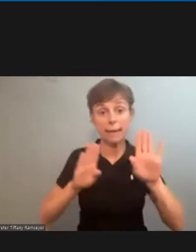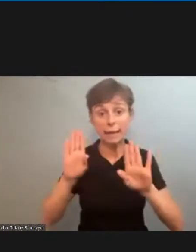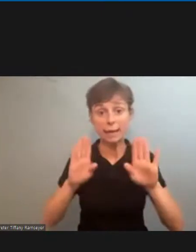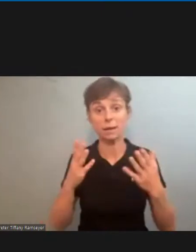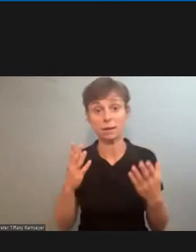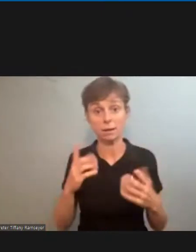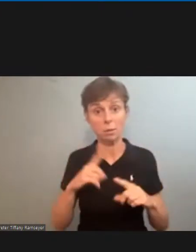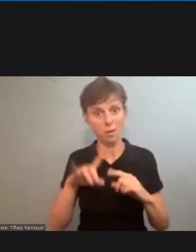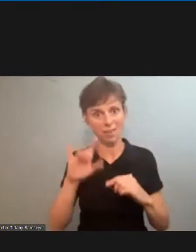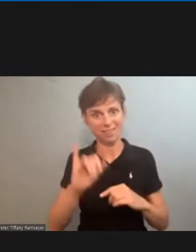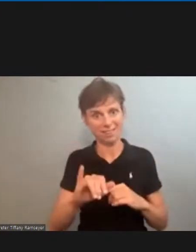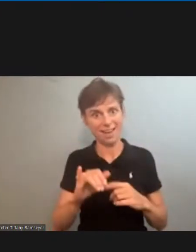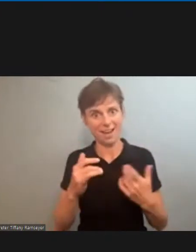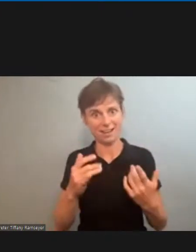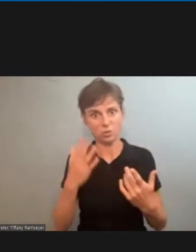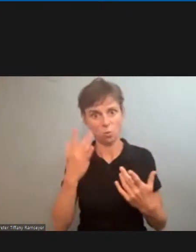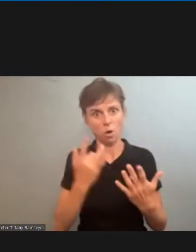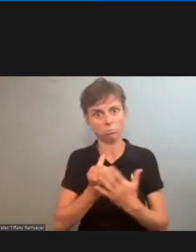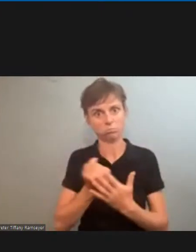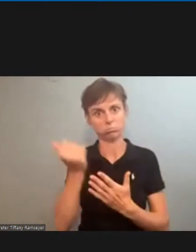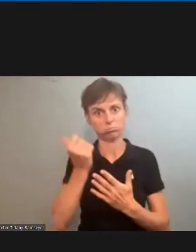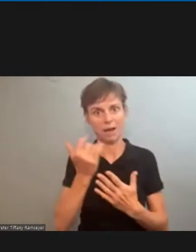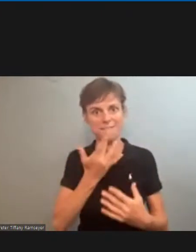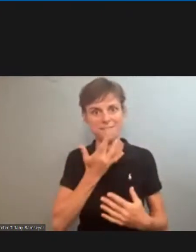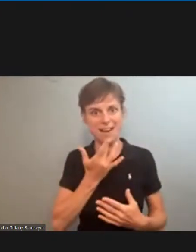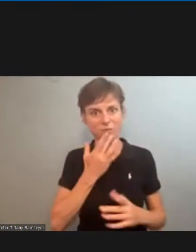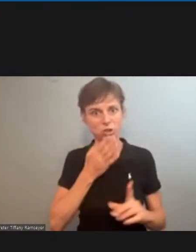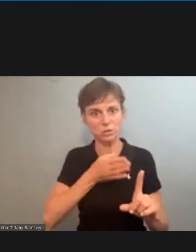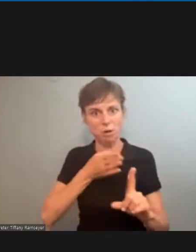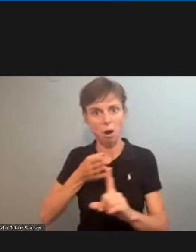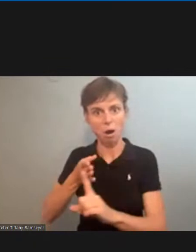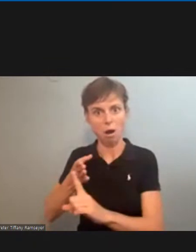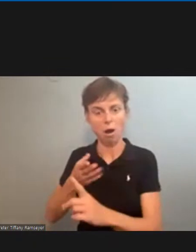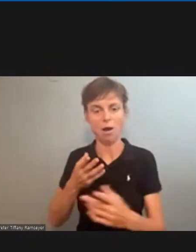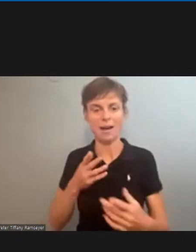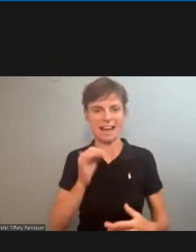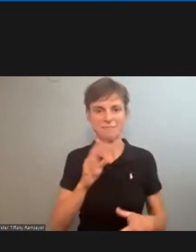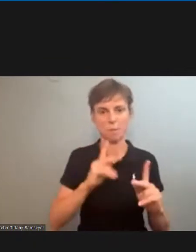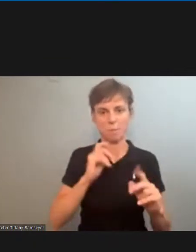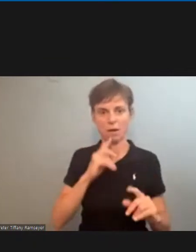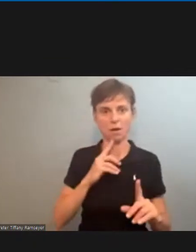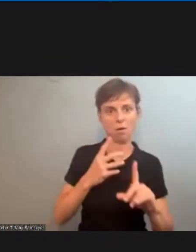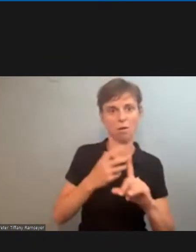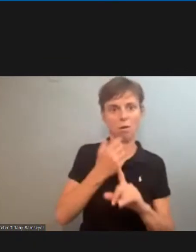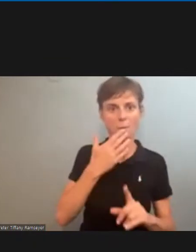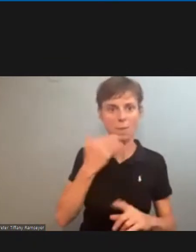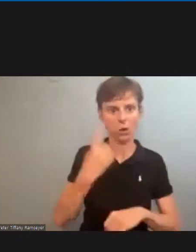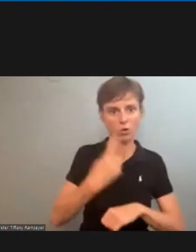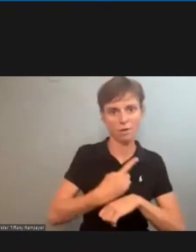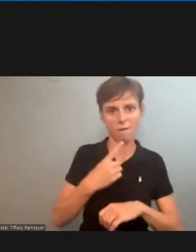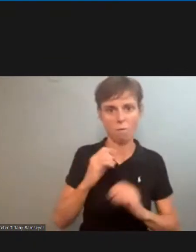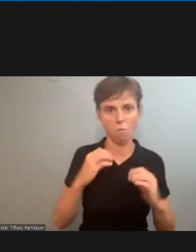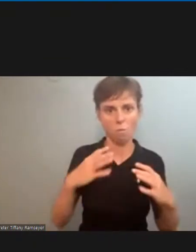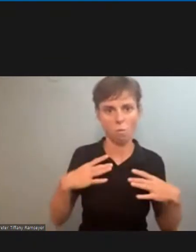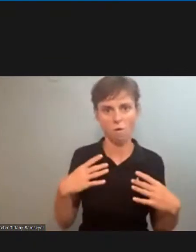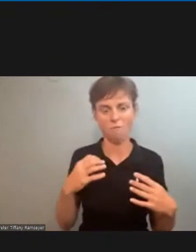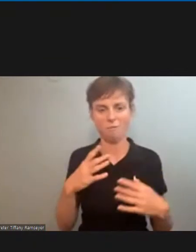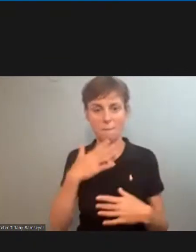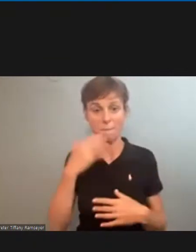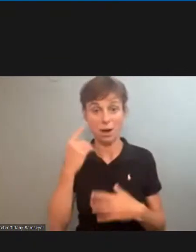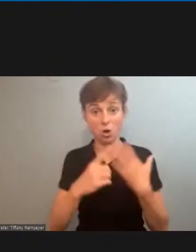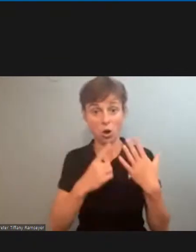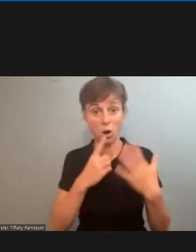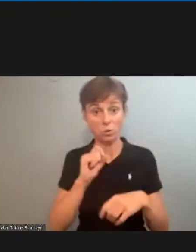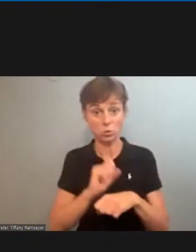takes favoritism so much out of the workplace that people can gain better days off better hours of work for for yourselves and your families